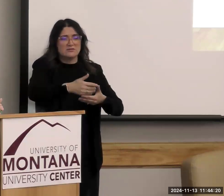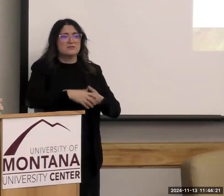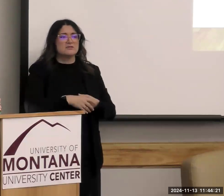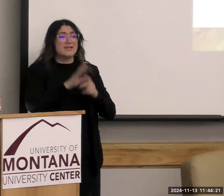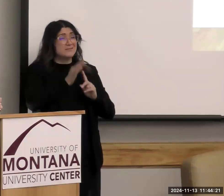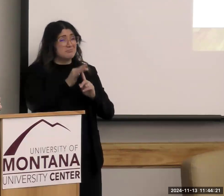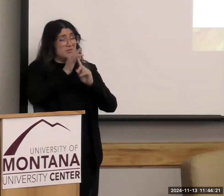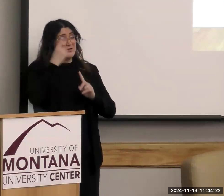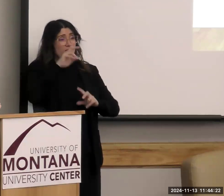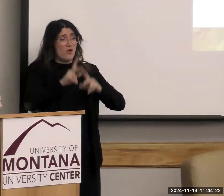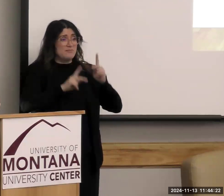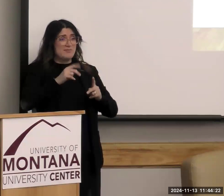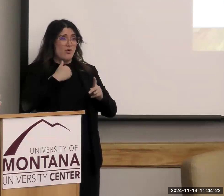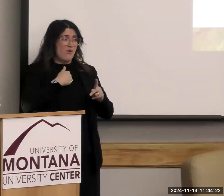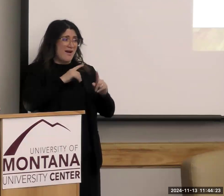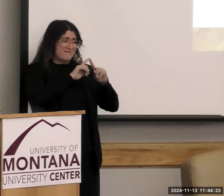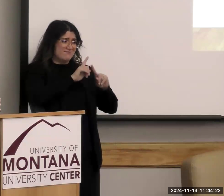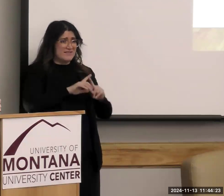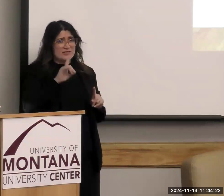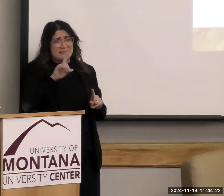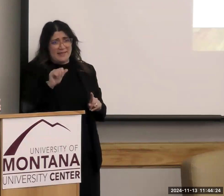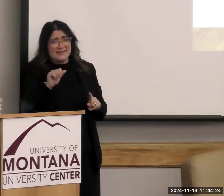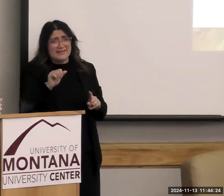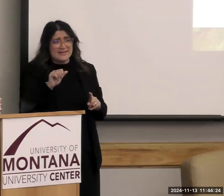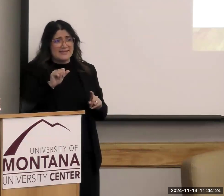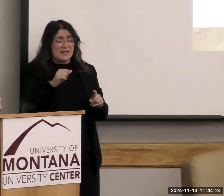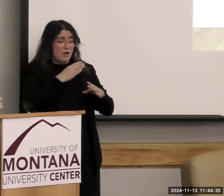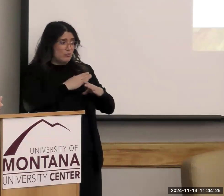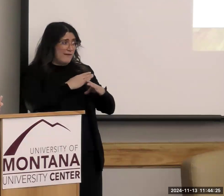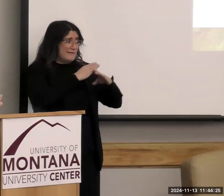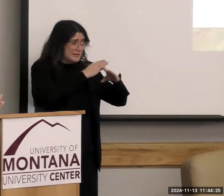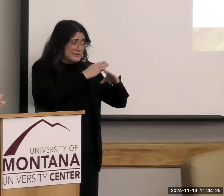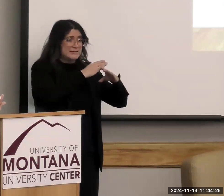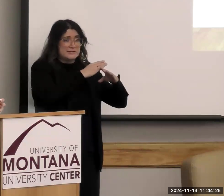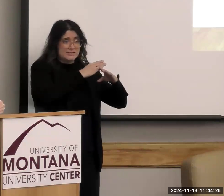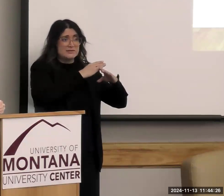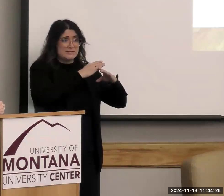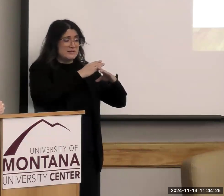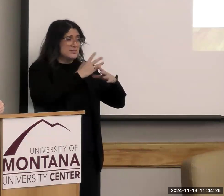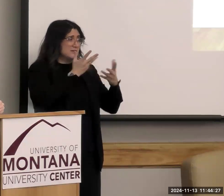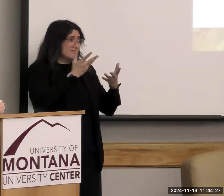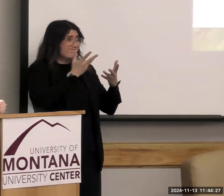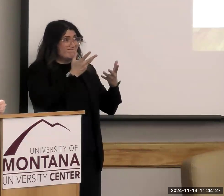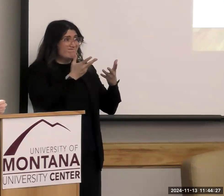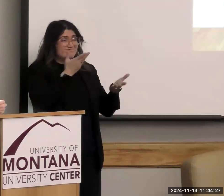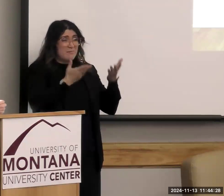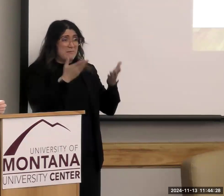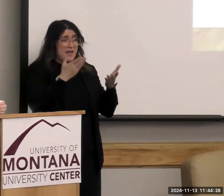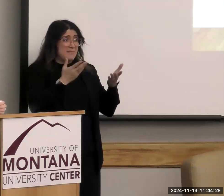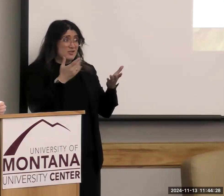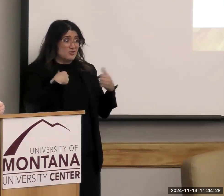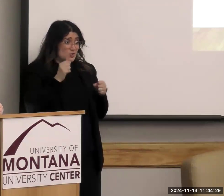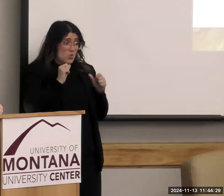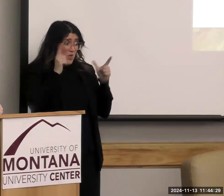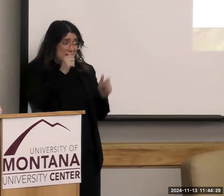who have certain disabilities that are preventing them from maybe even waking up to deal with